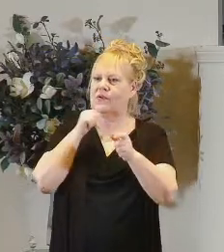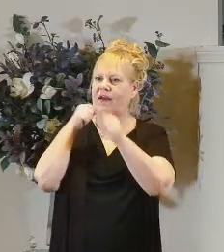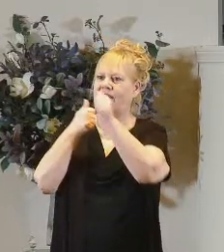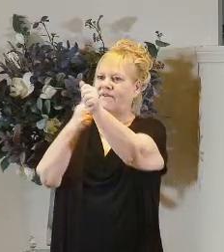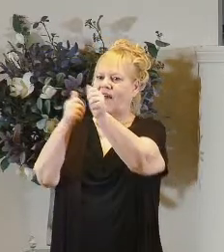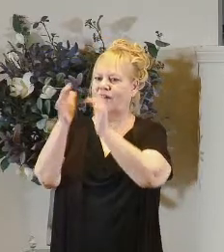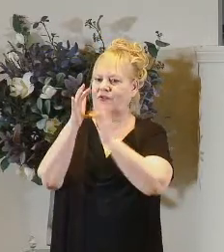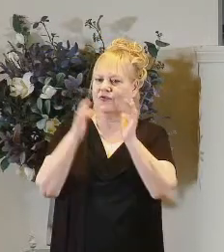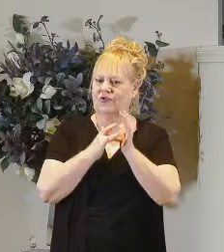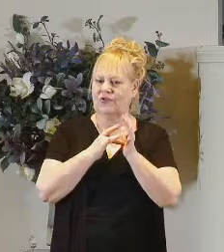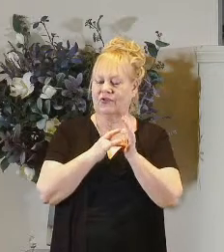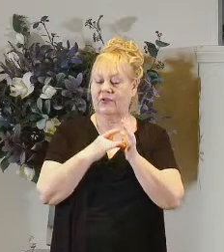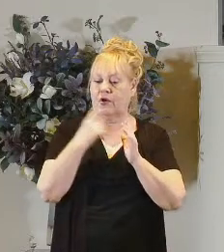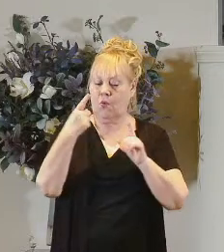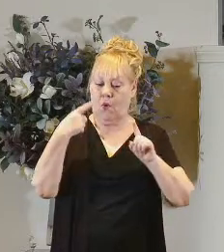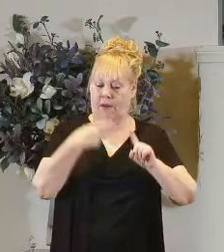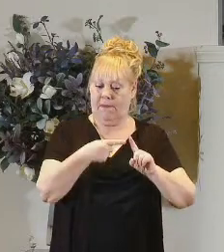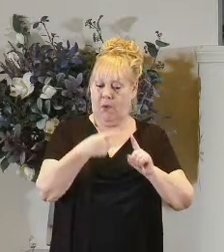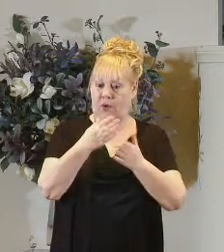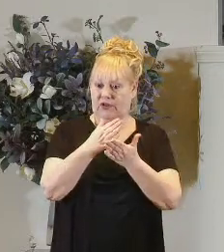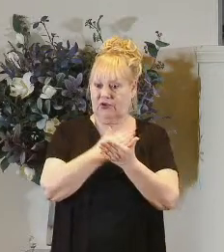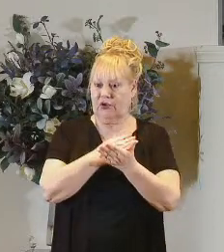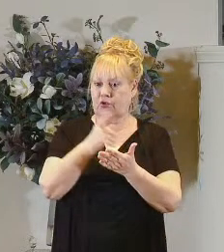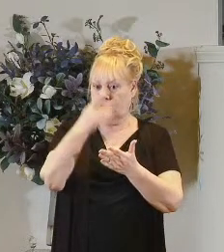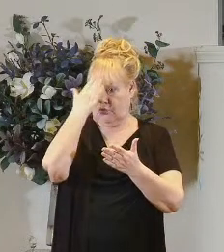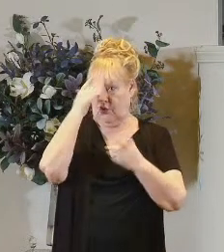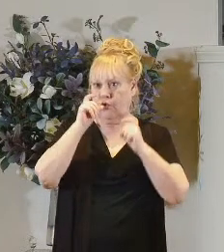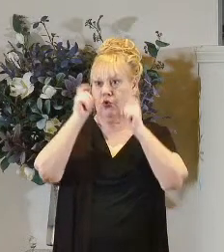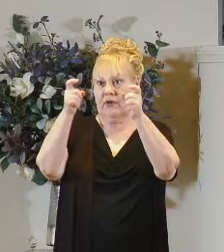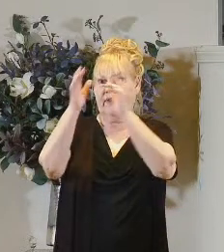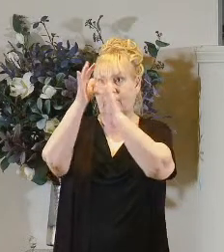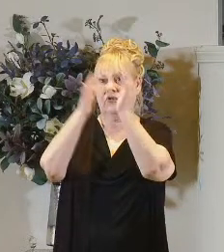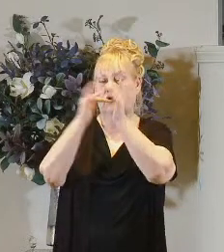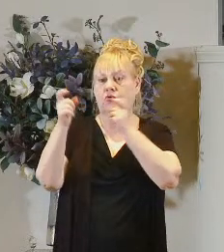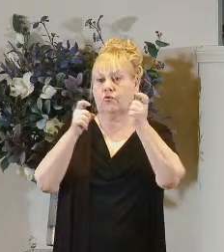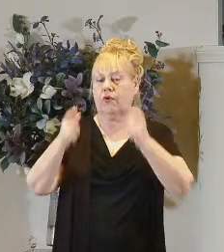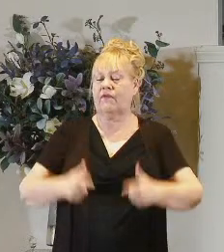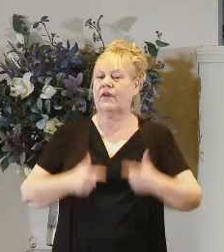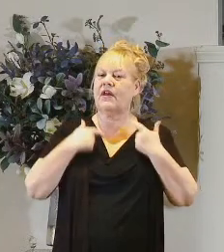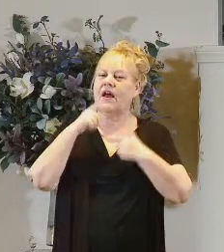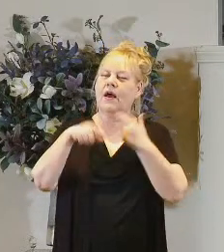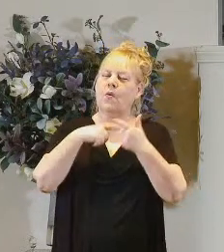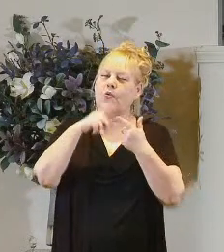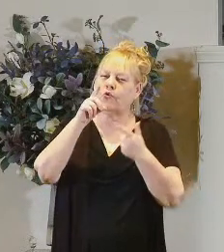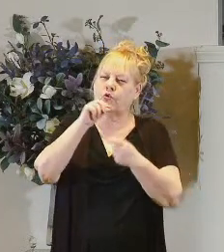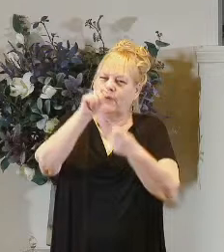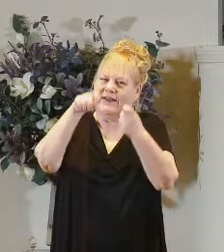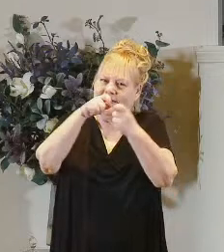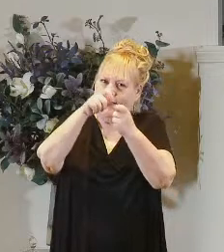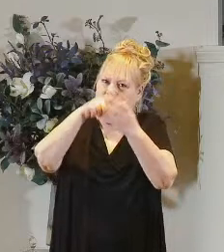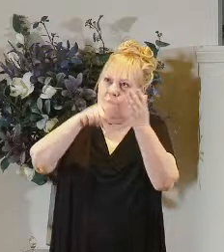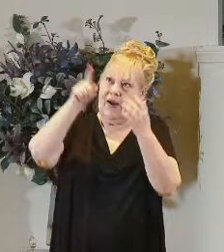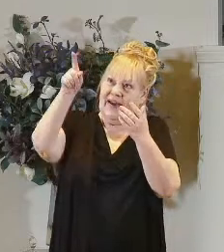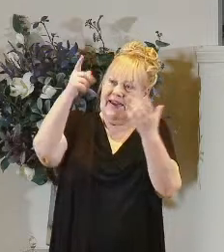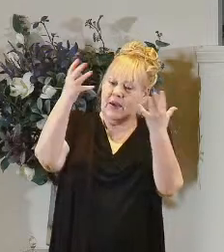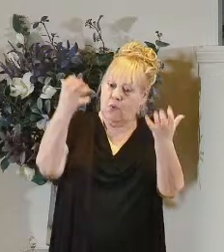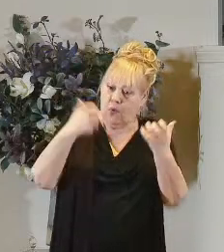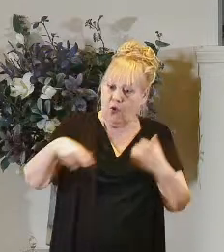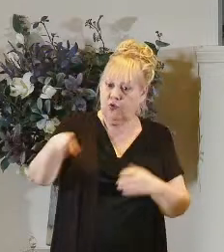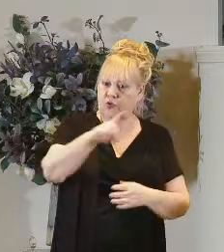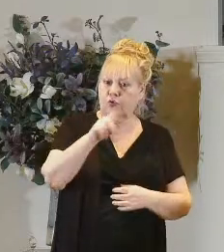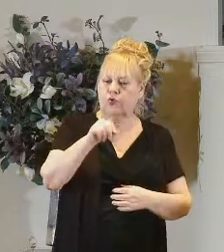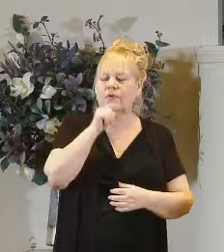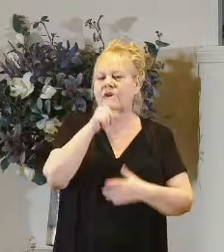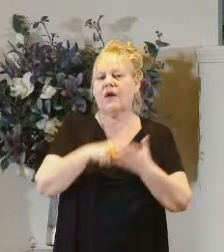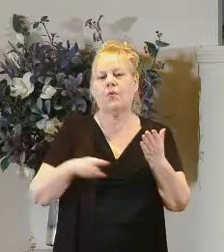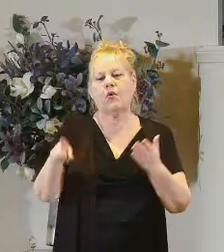and here's your one point sermon you know you've given jesus control of your life when you do exactly what he wants you to do and not what